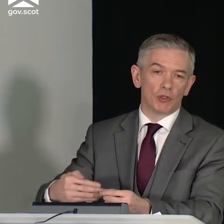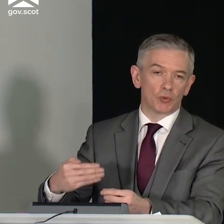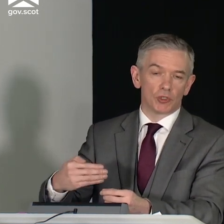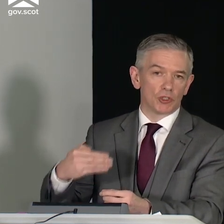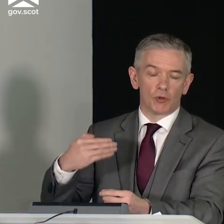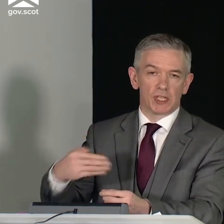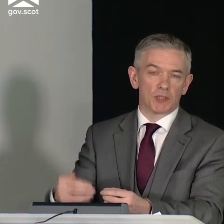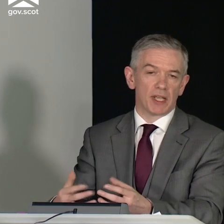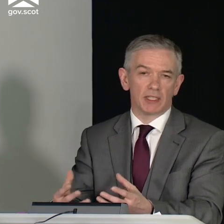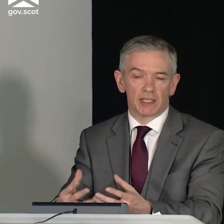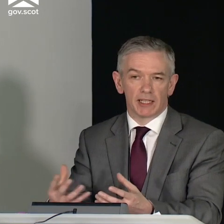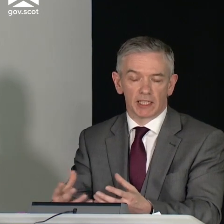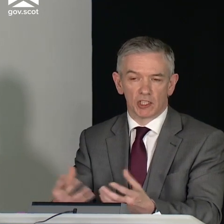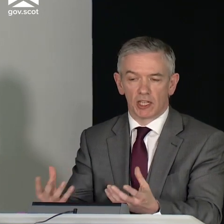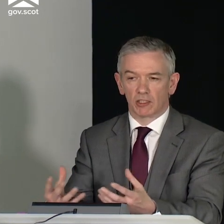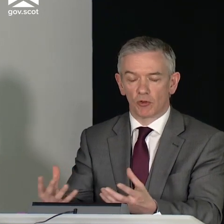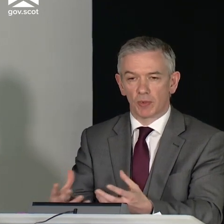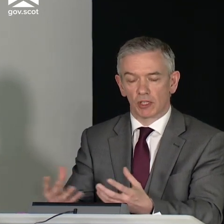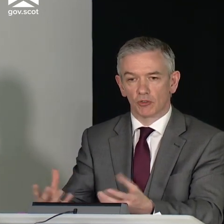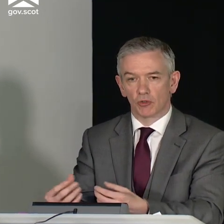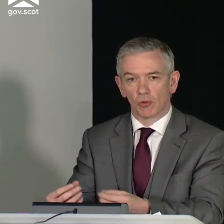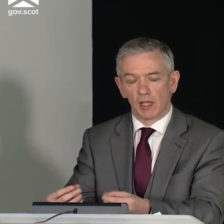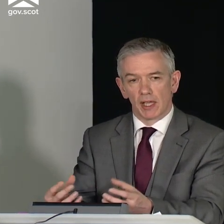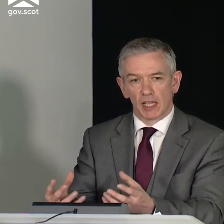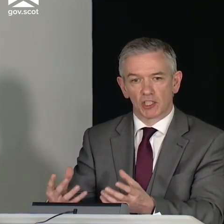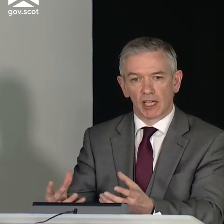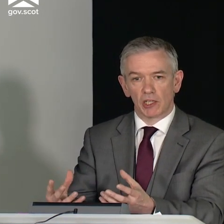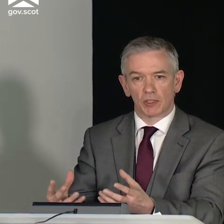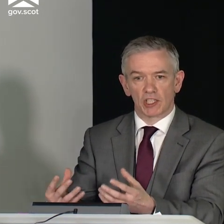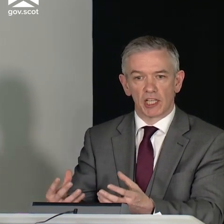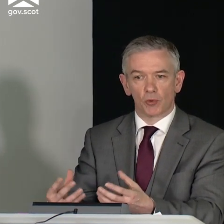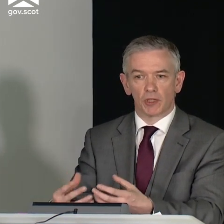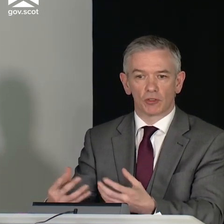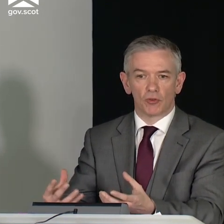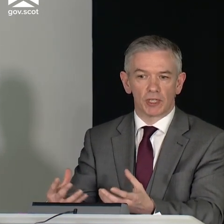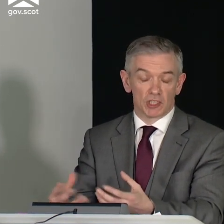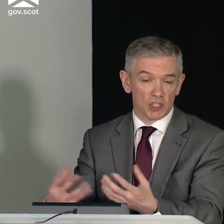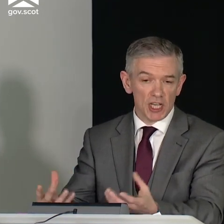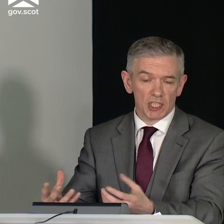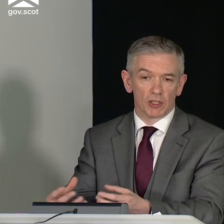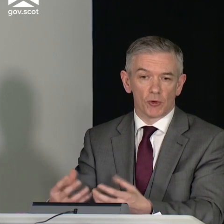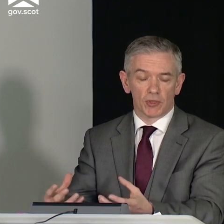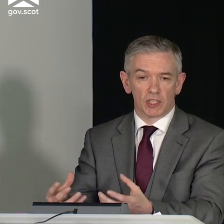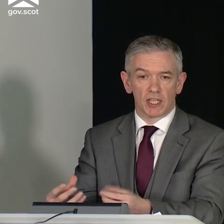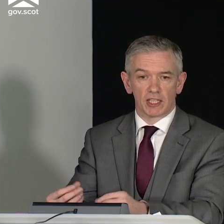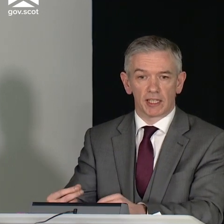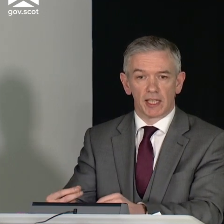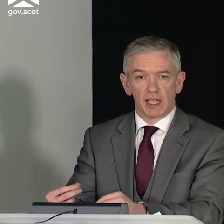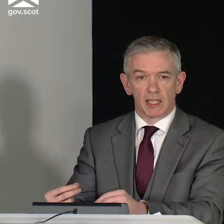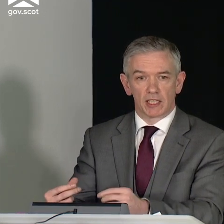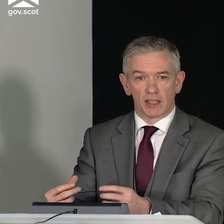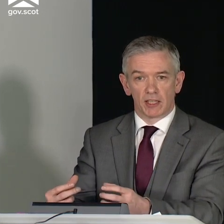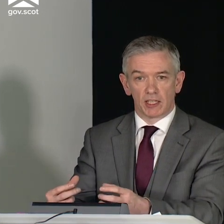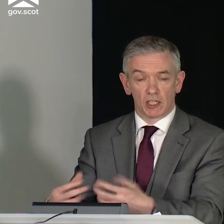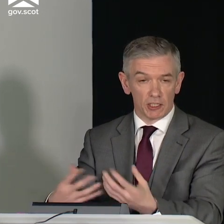beyond what's normally expected in any kind of standard outbreak control scenario, and instead what they are doing and suggesting with this testing